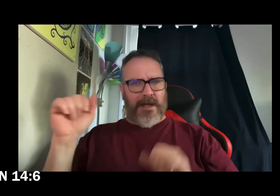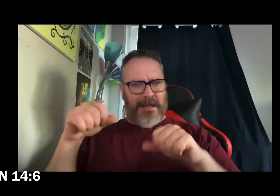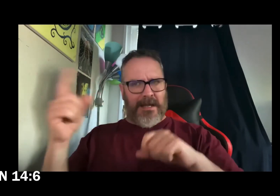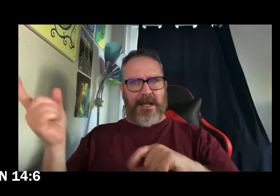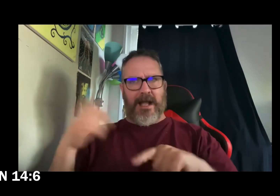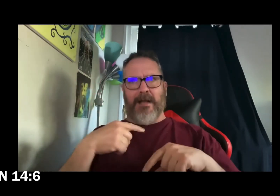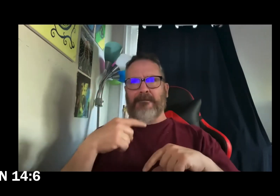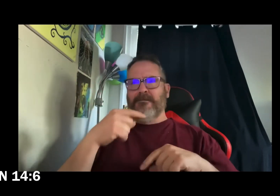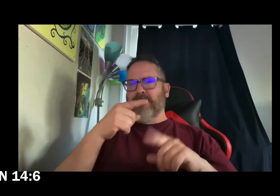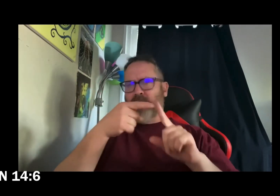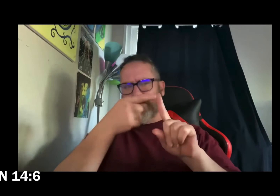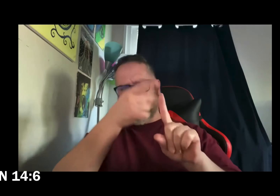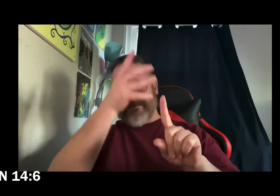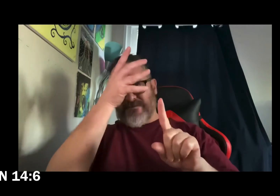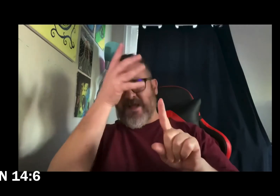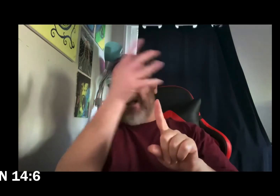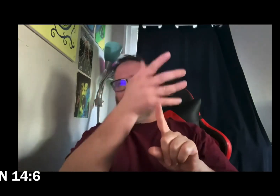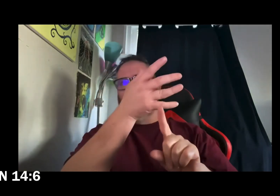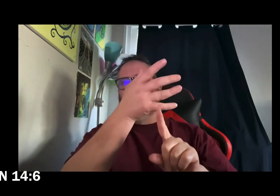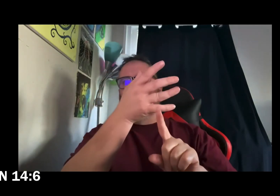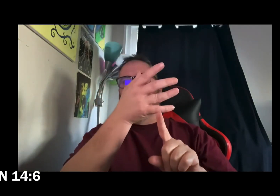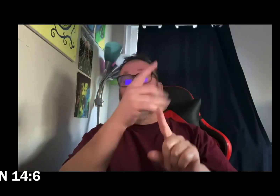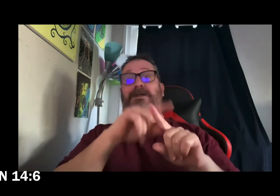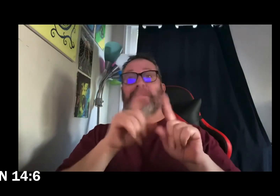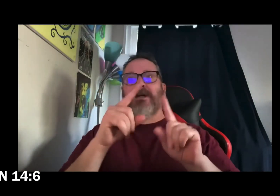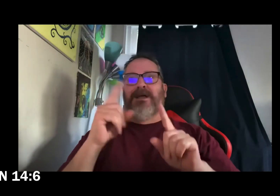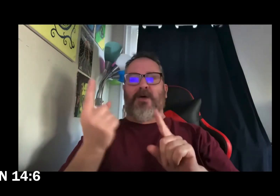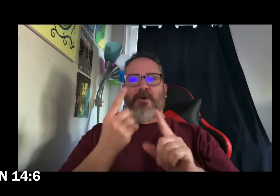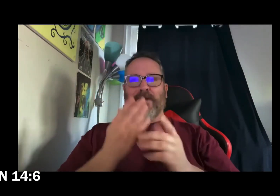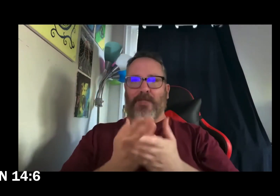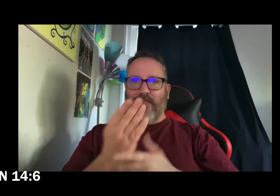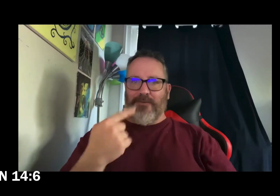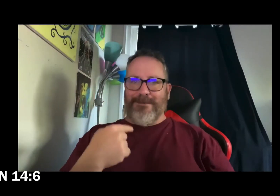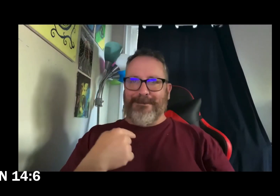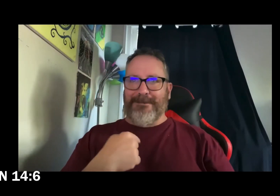No one comes to the Father except through me.